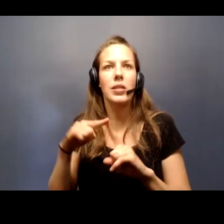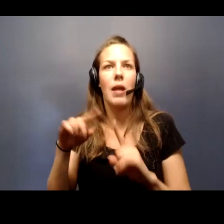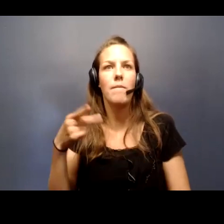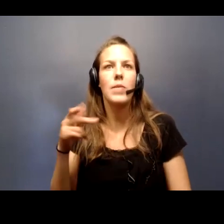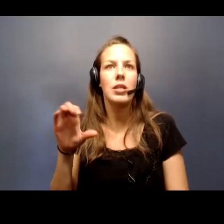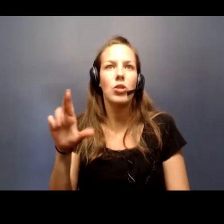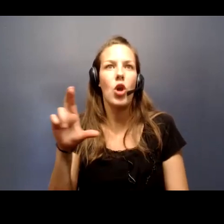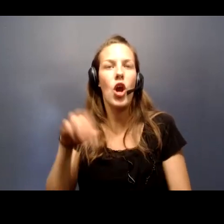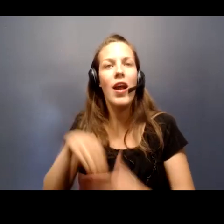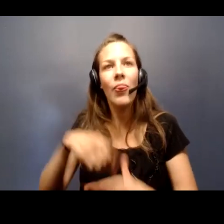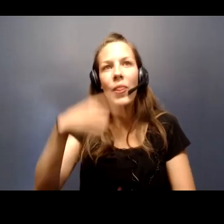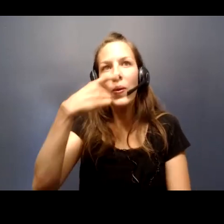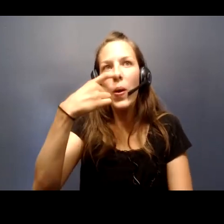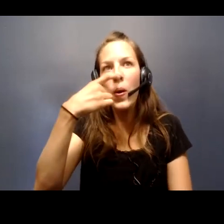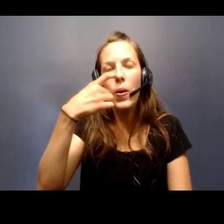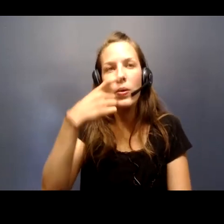their nose.